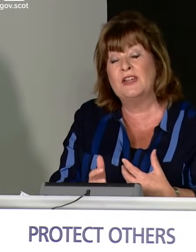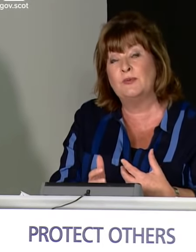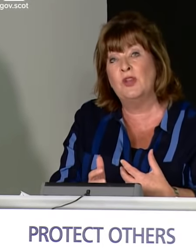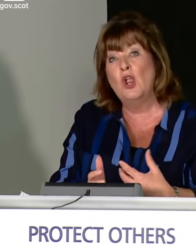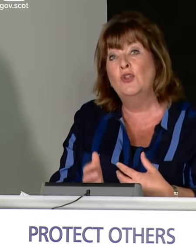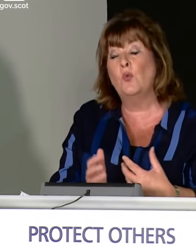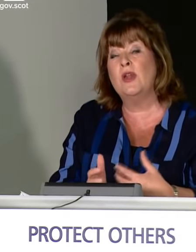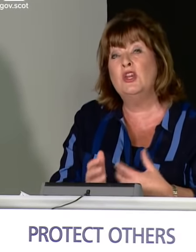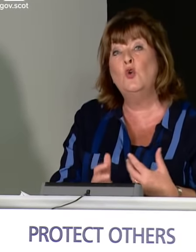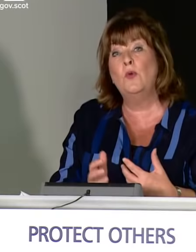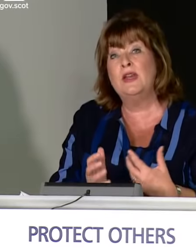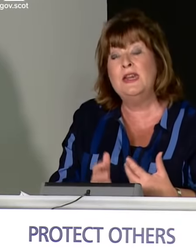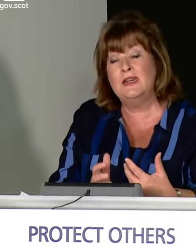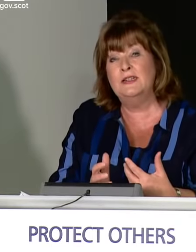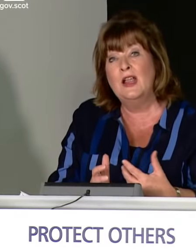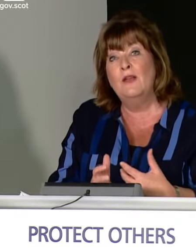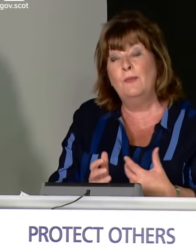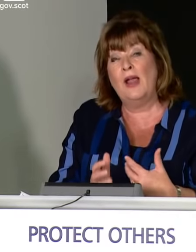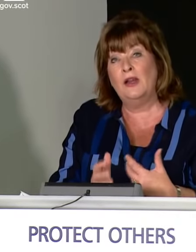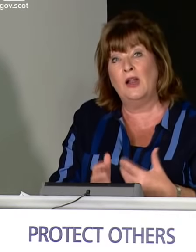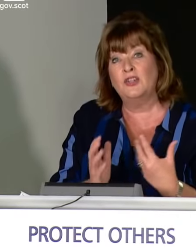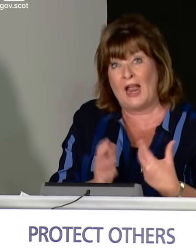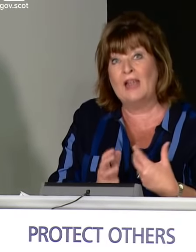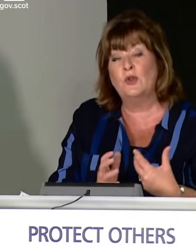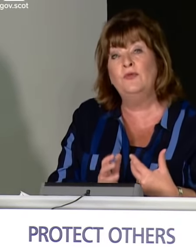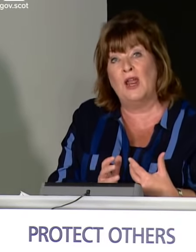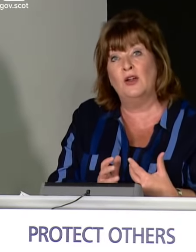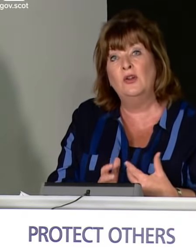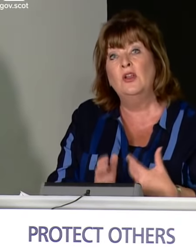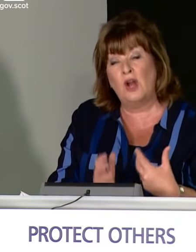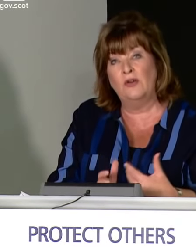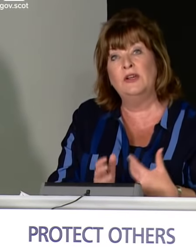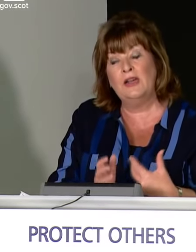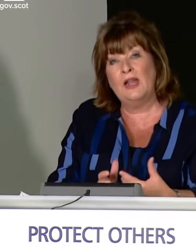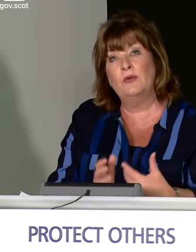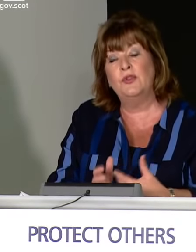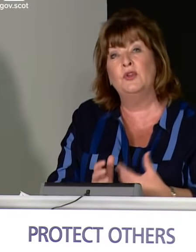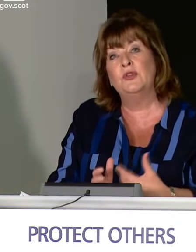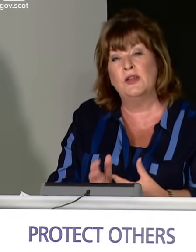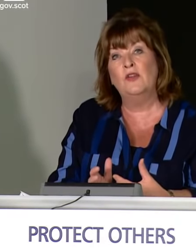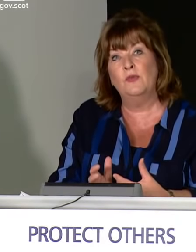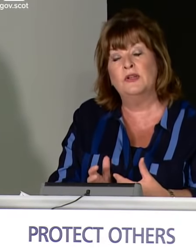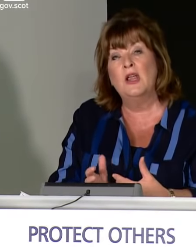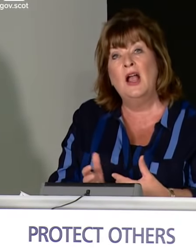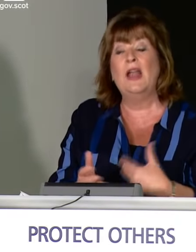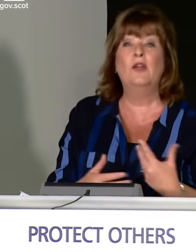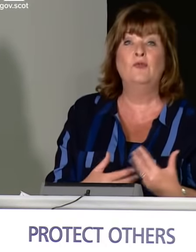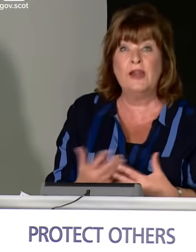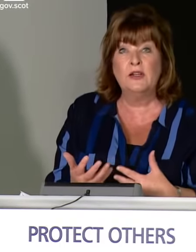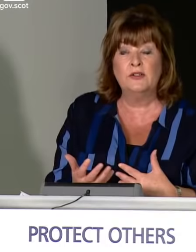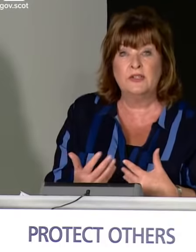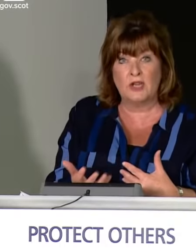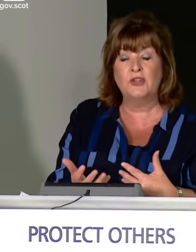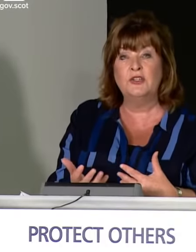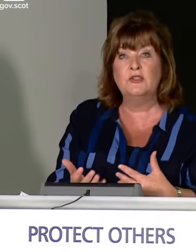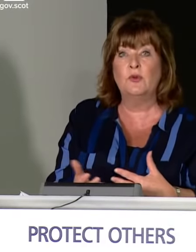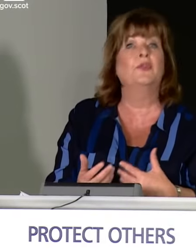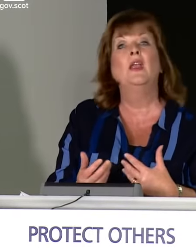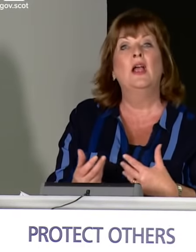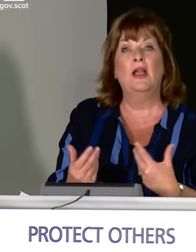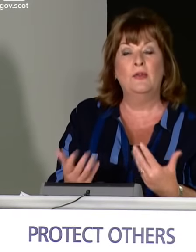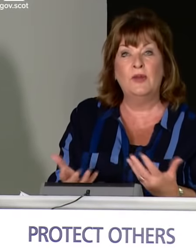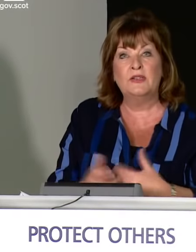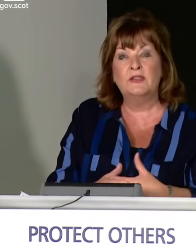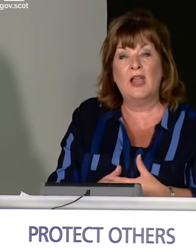worth of investment that we know we need, by and large, as of now, currently lie with the UK government. I have regular discussions